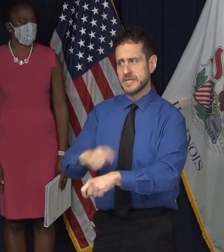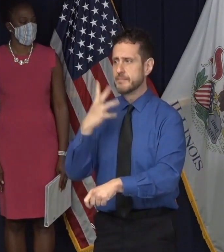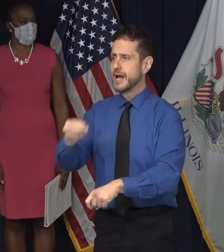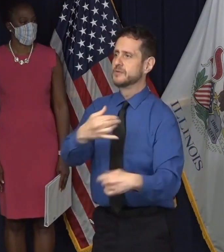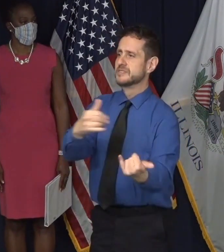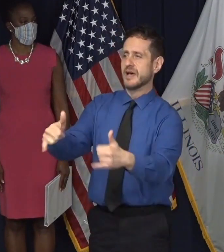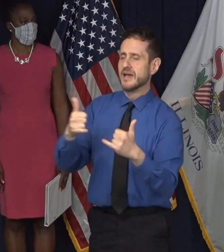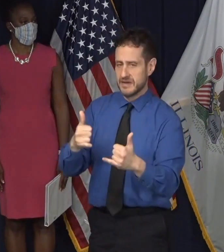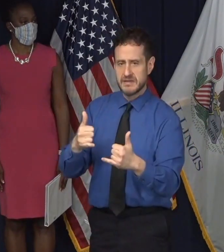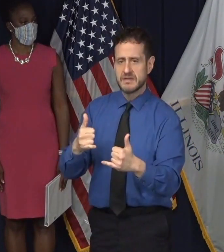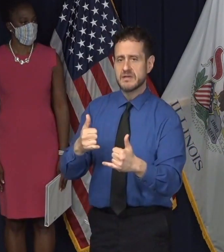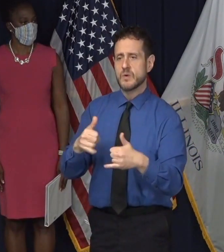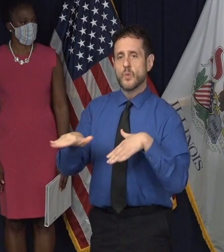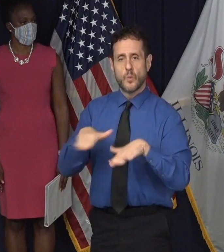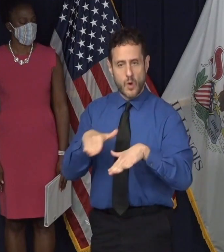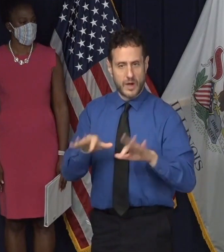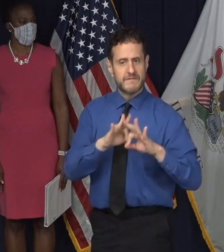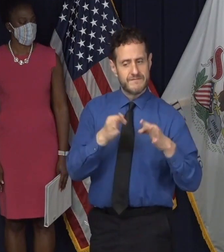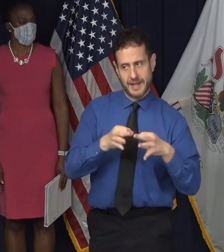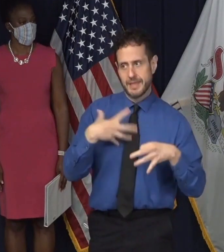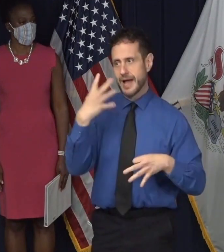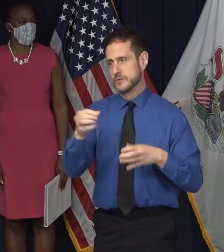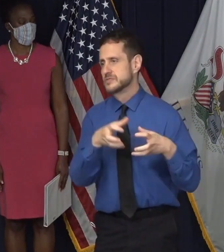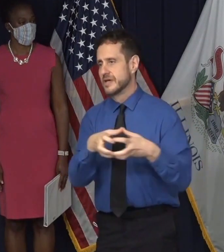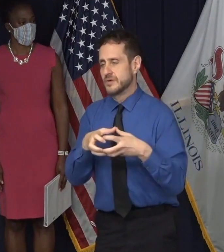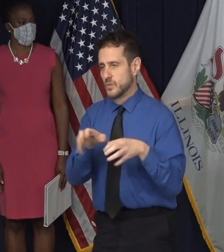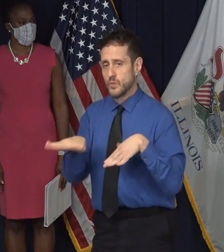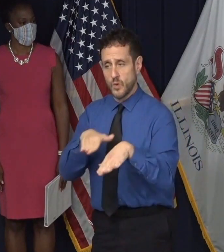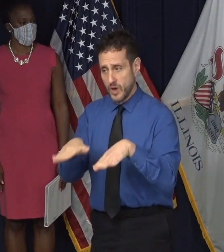and connecting with mental health experts as necessary.